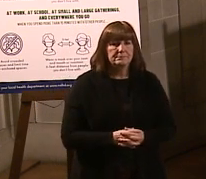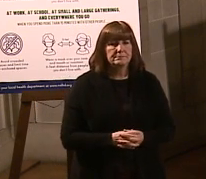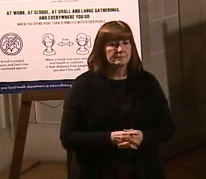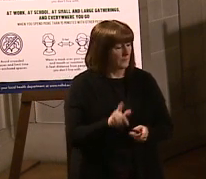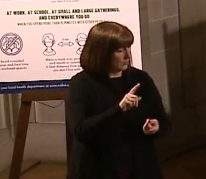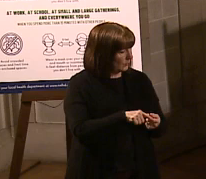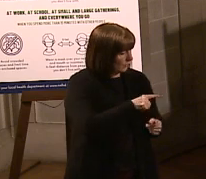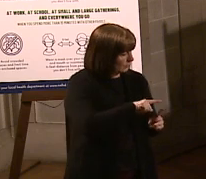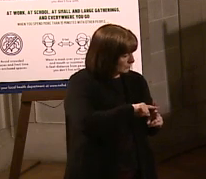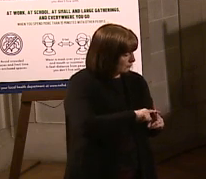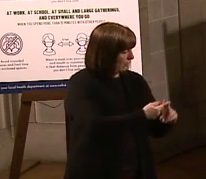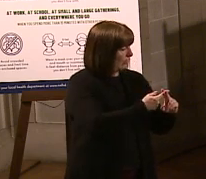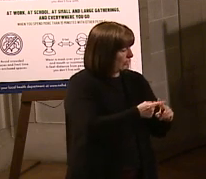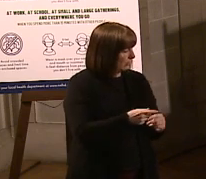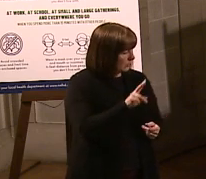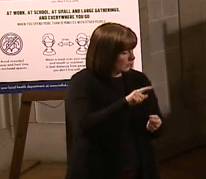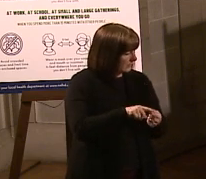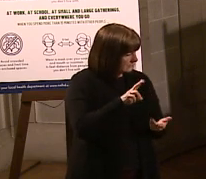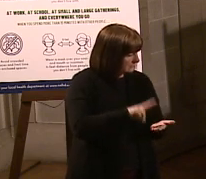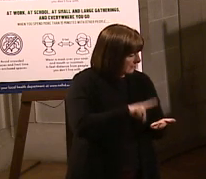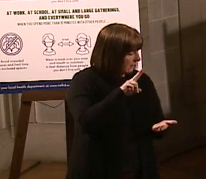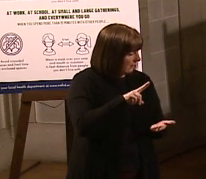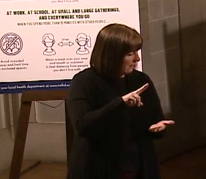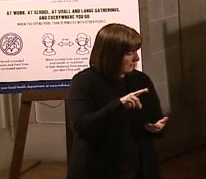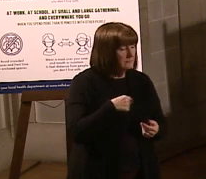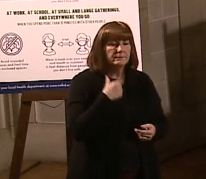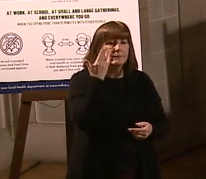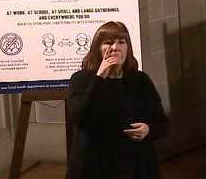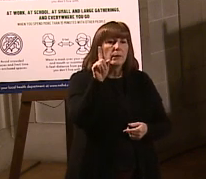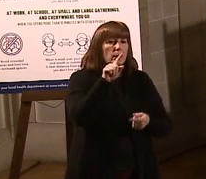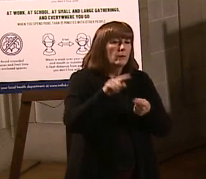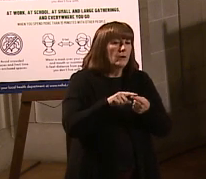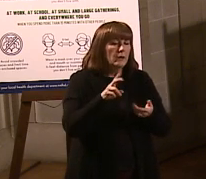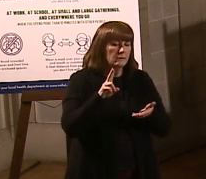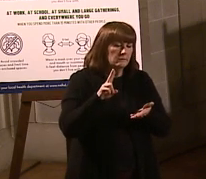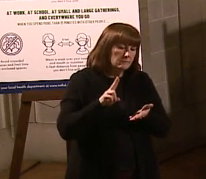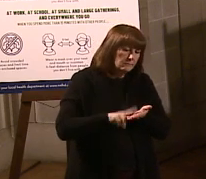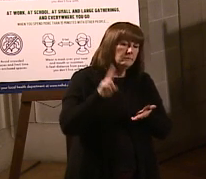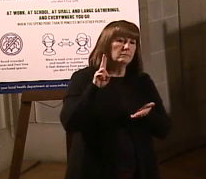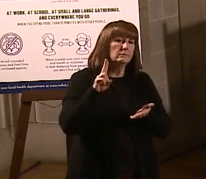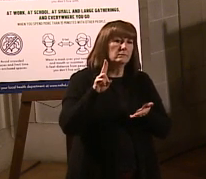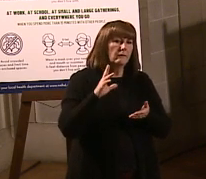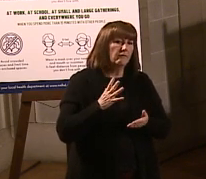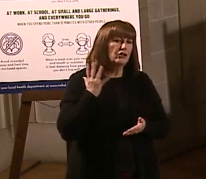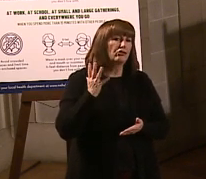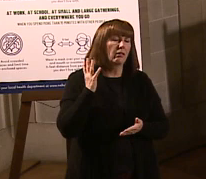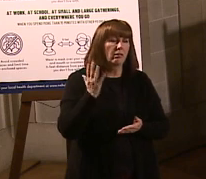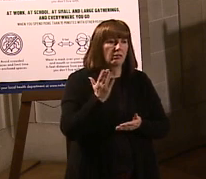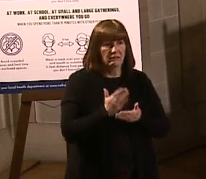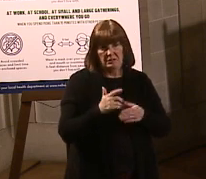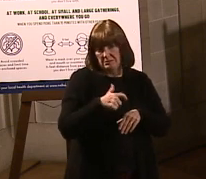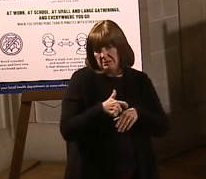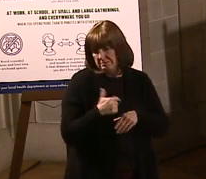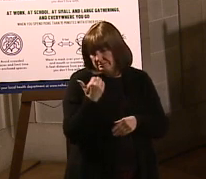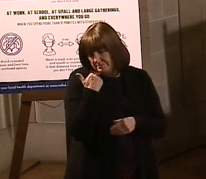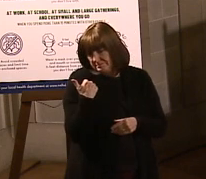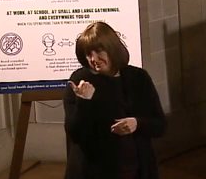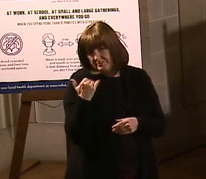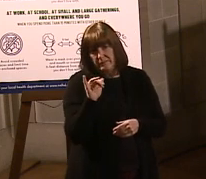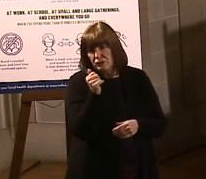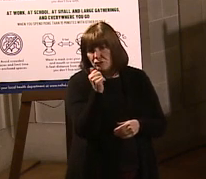that office start, and when did you sign the contract? I don't know when the contract was officially signed. It's sometime here in January.